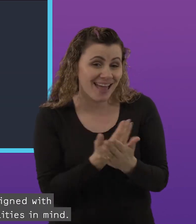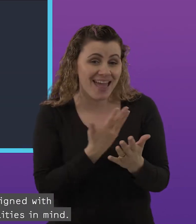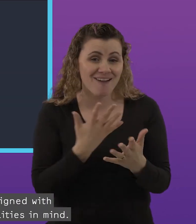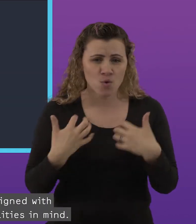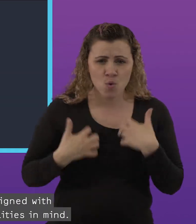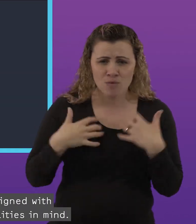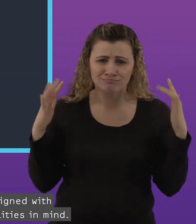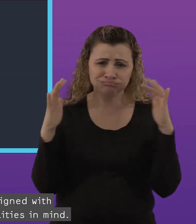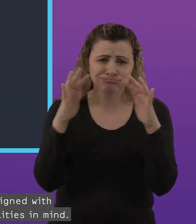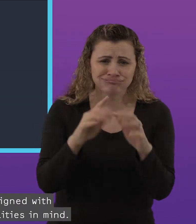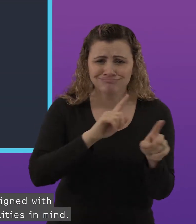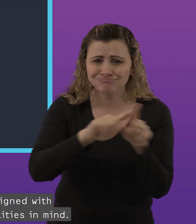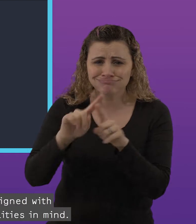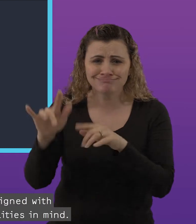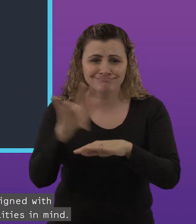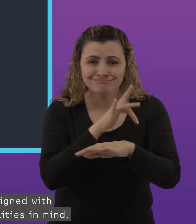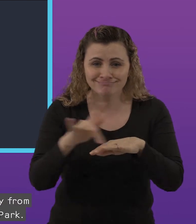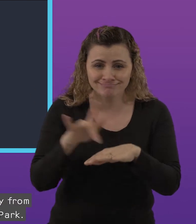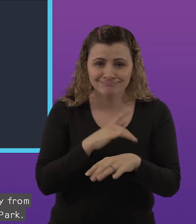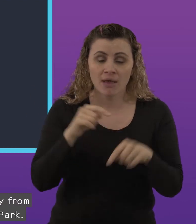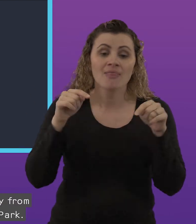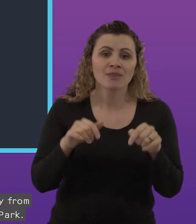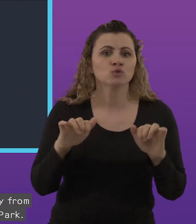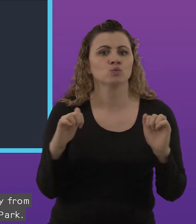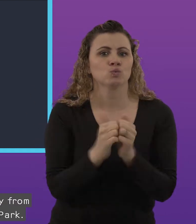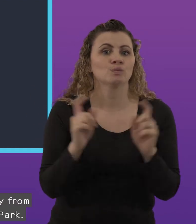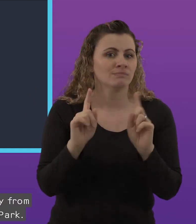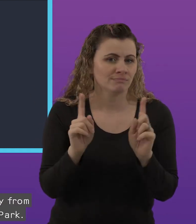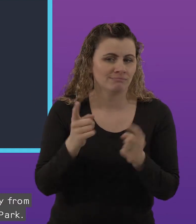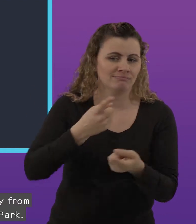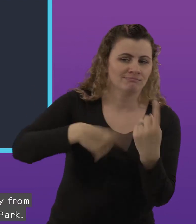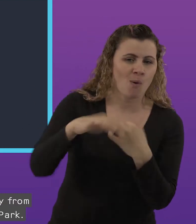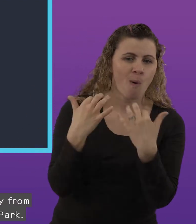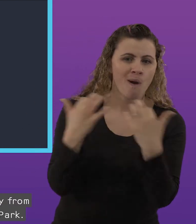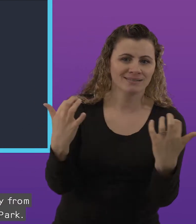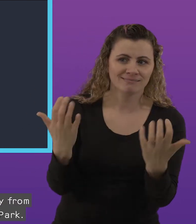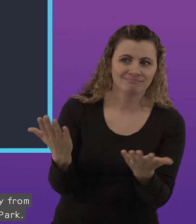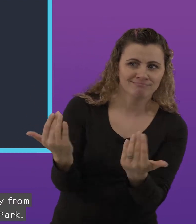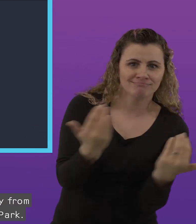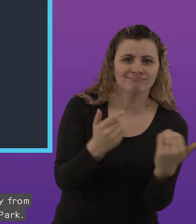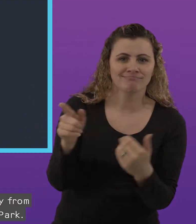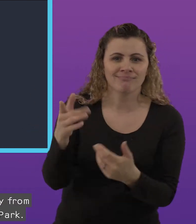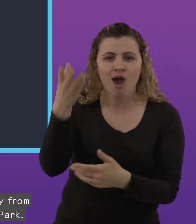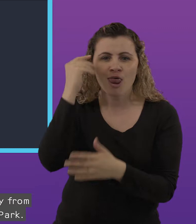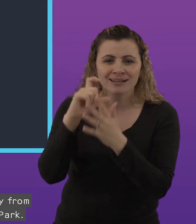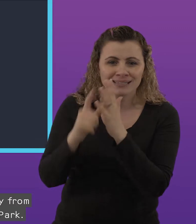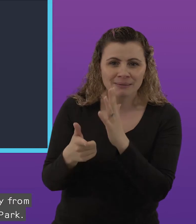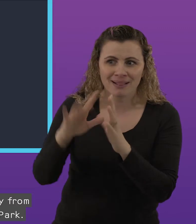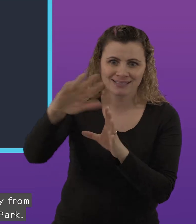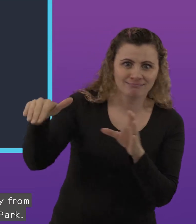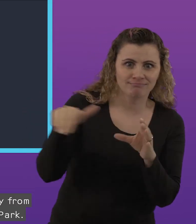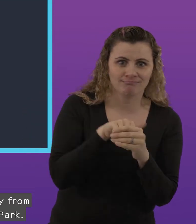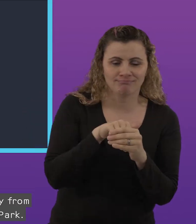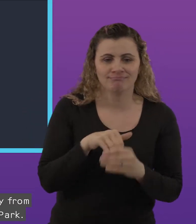with learning disabilities in mind. The festival is on the 8th of July from 1pm to 7pm in Pearson Park.